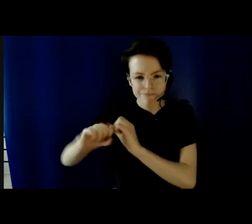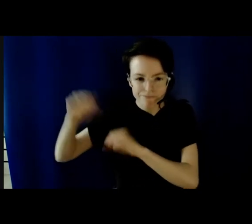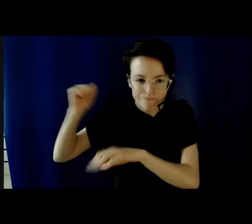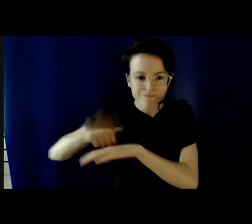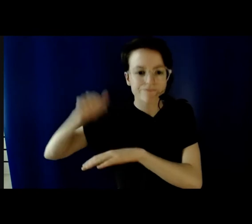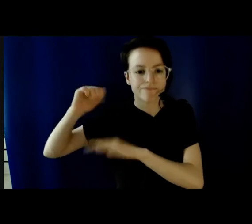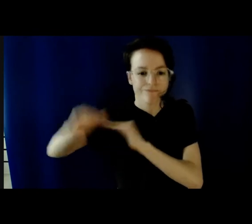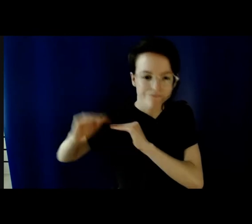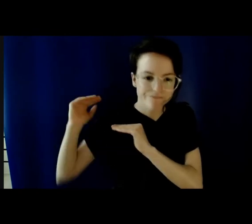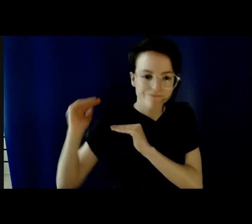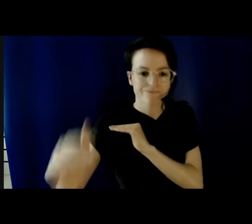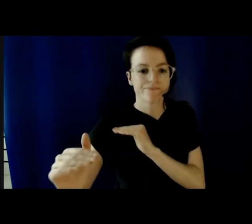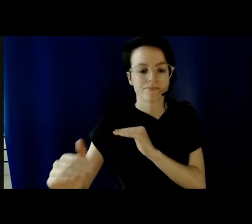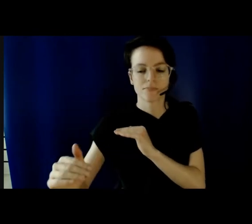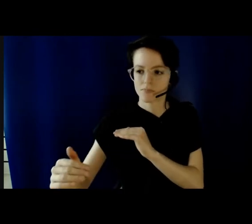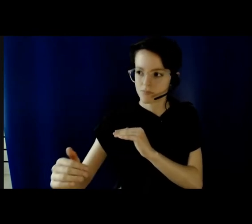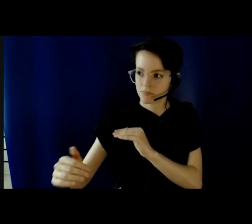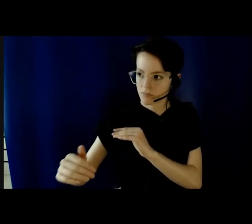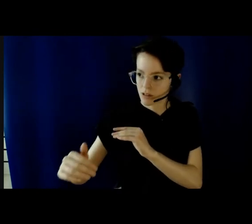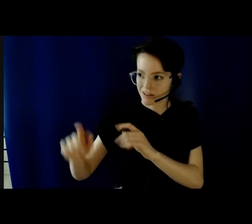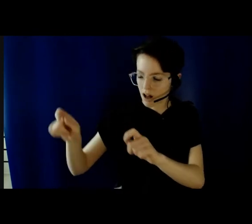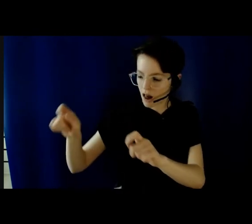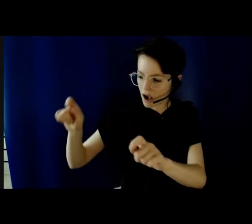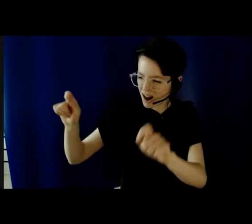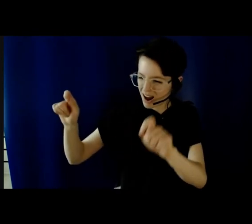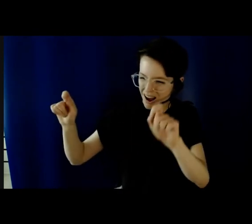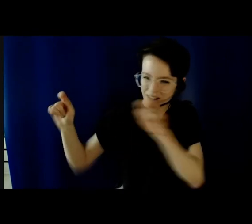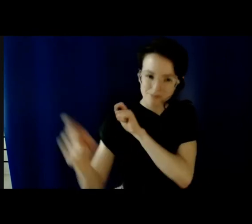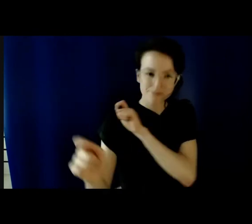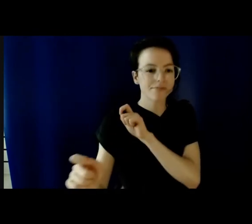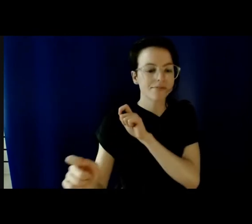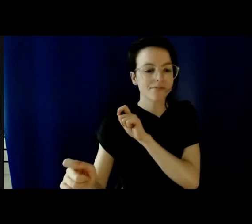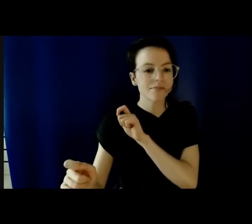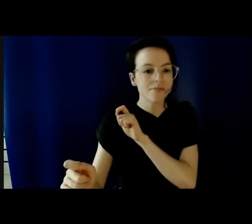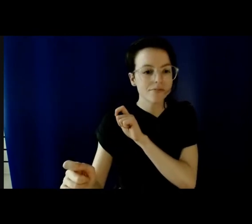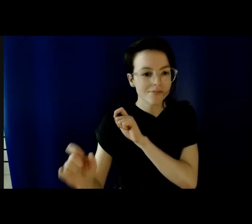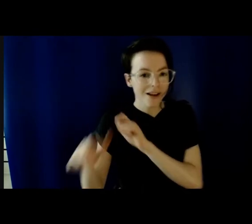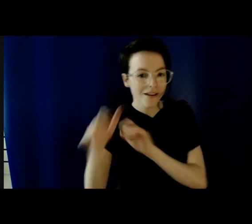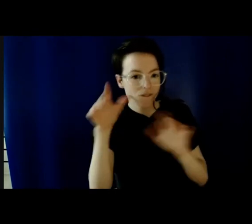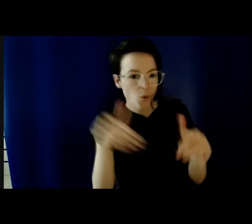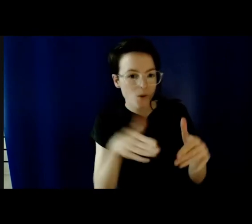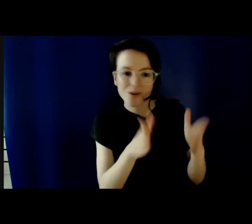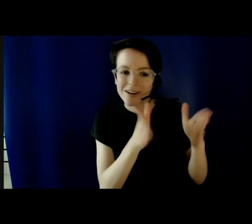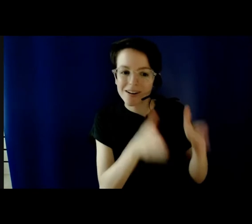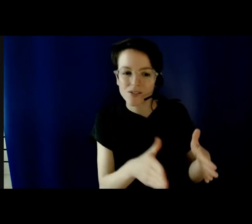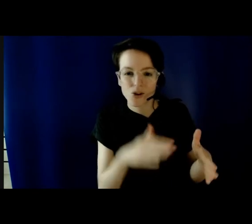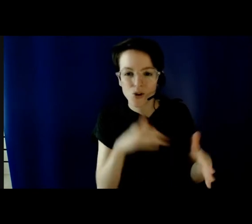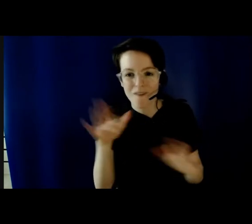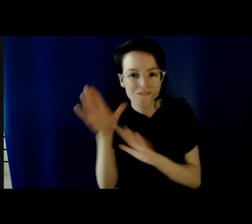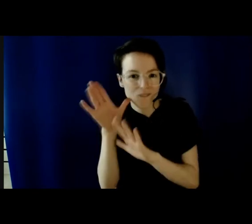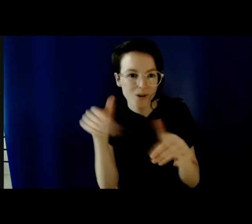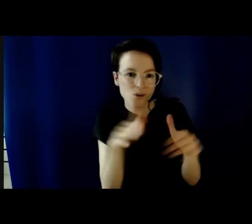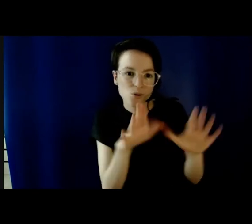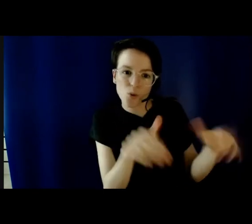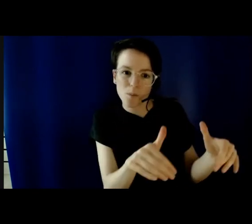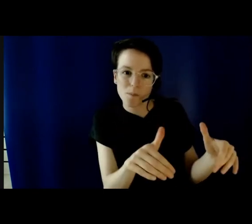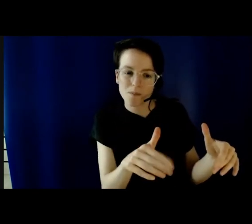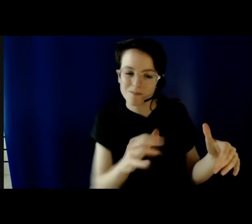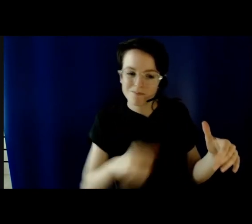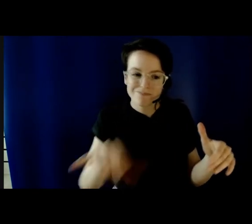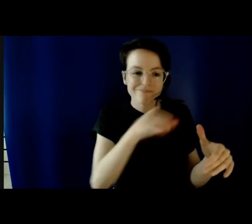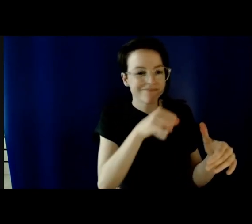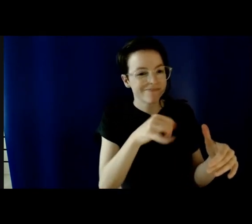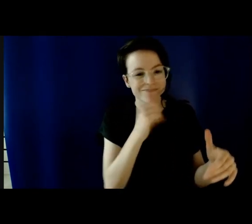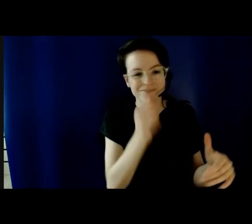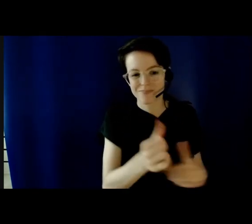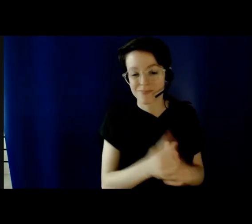level to focus on the individual rather than the group. But that's also a fantastic opportunity. We know that diversity